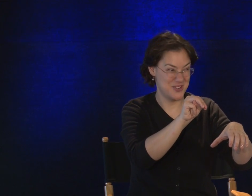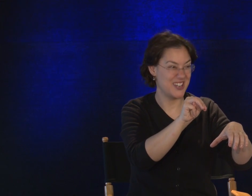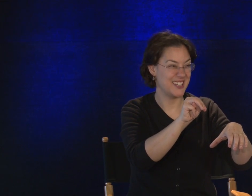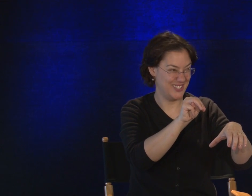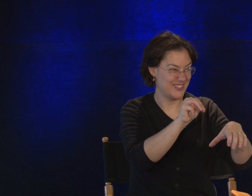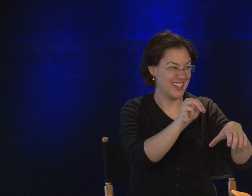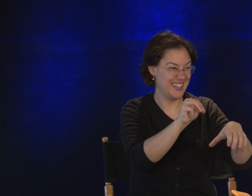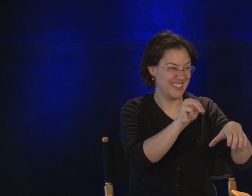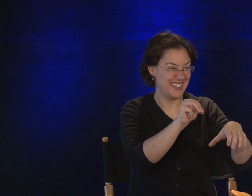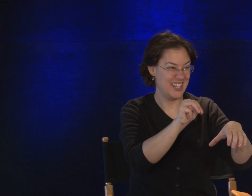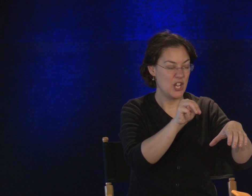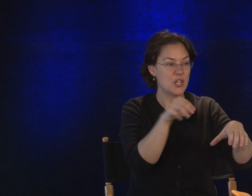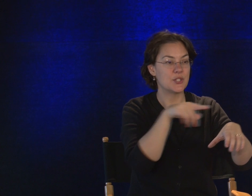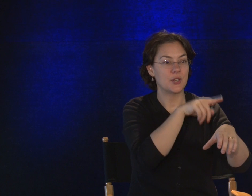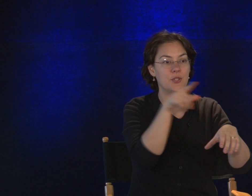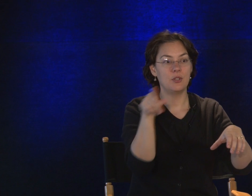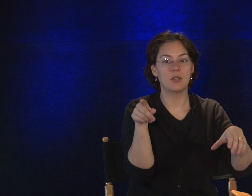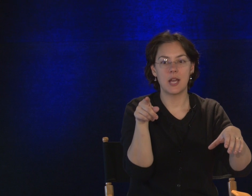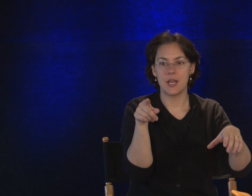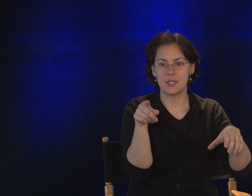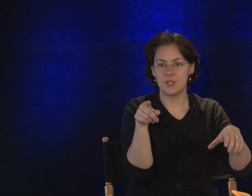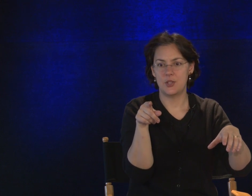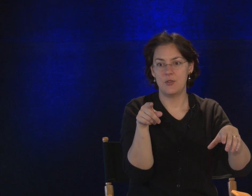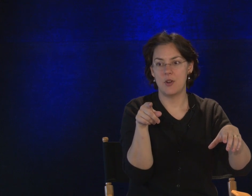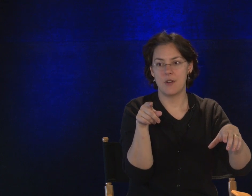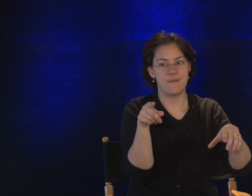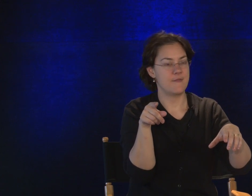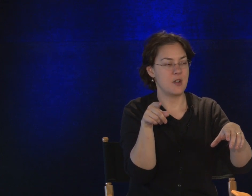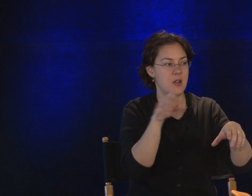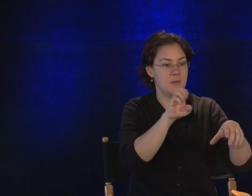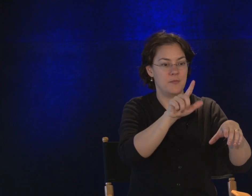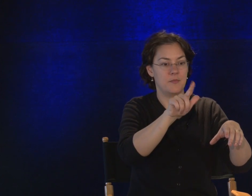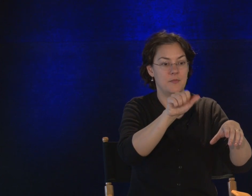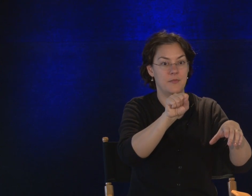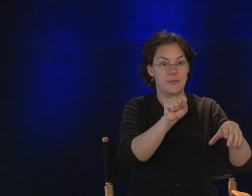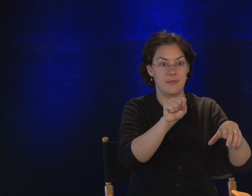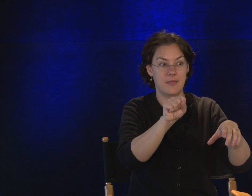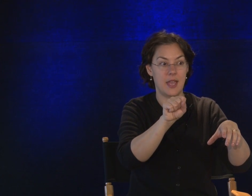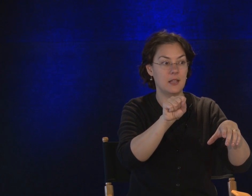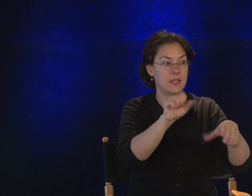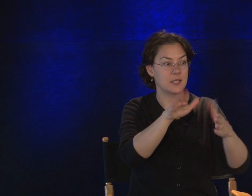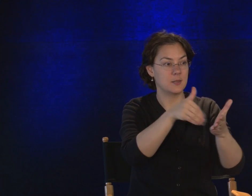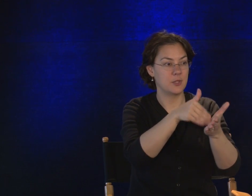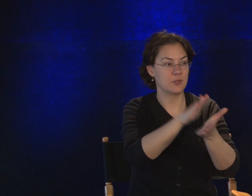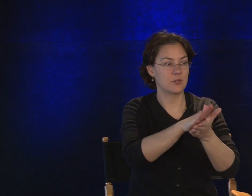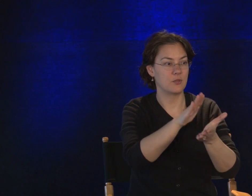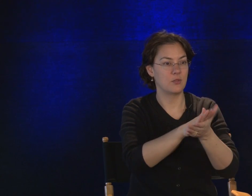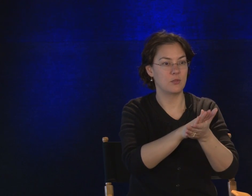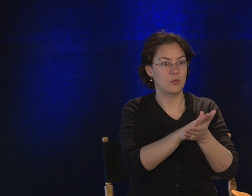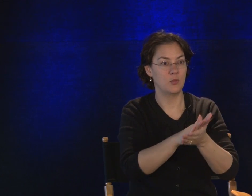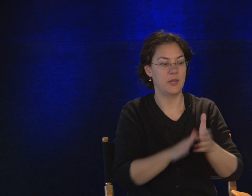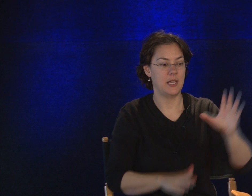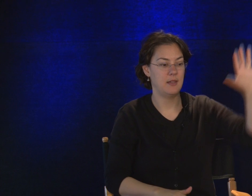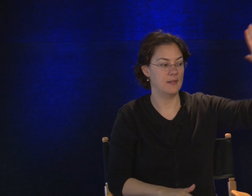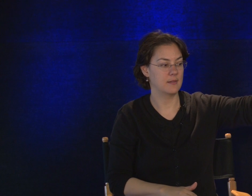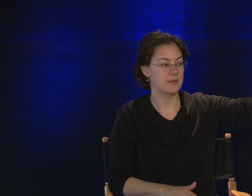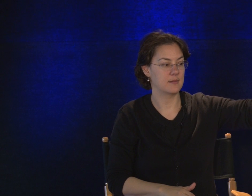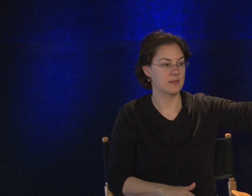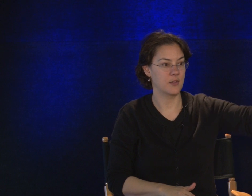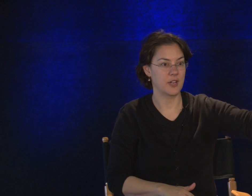is, right? So you guys who are from Ellis Middle School will be over